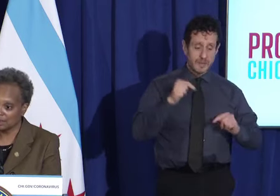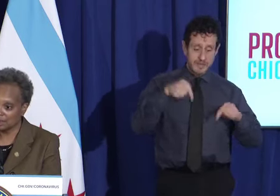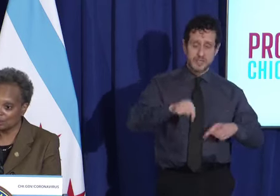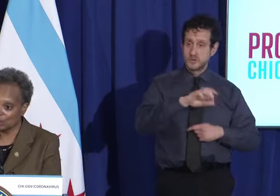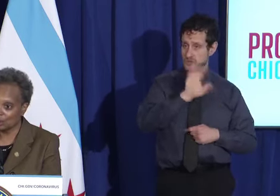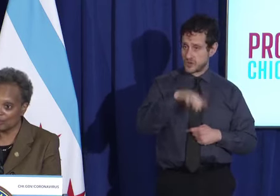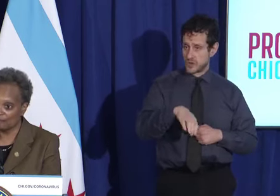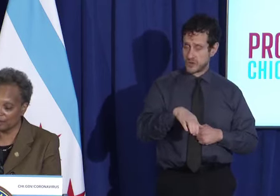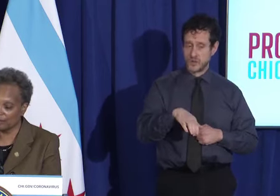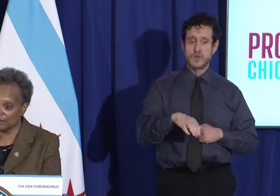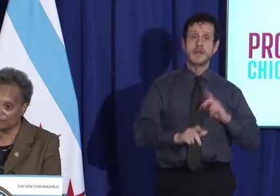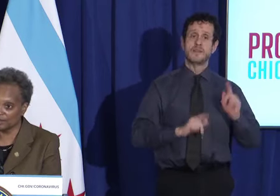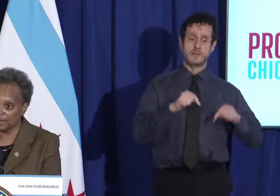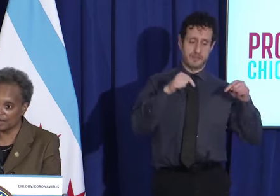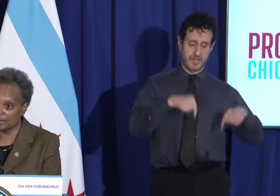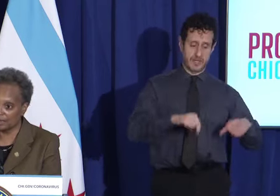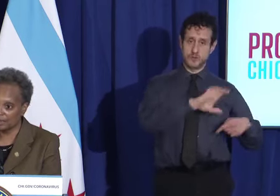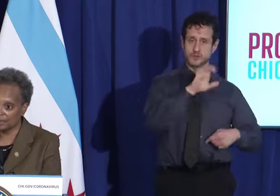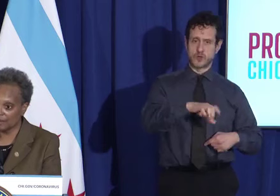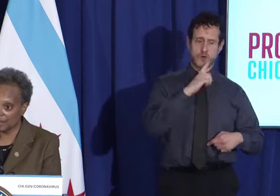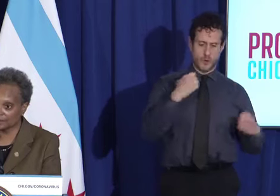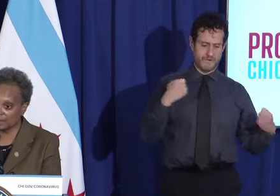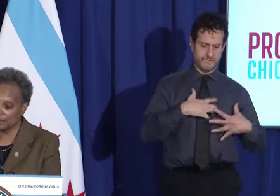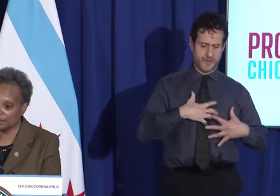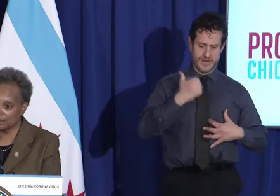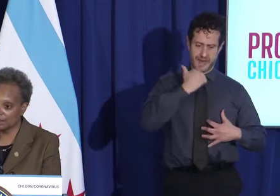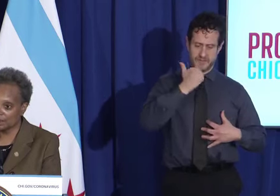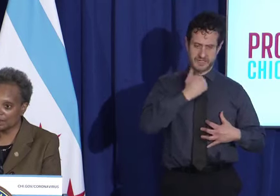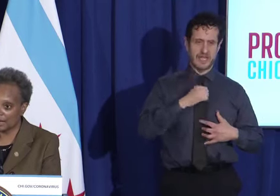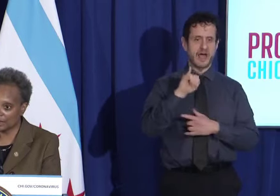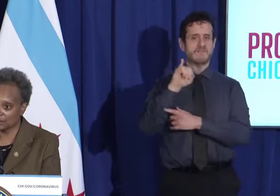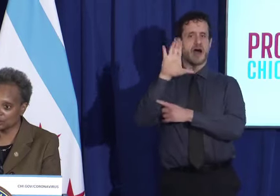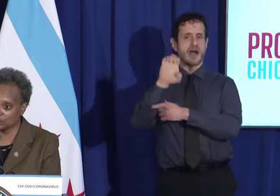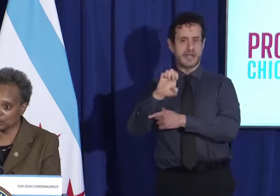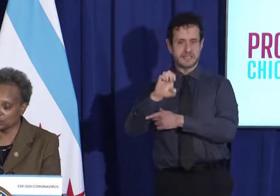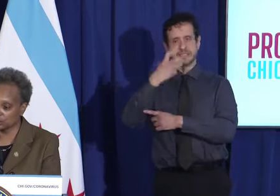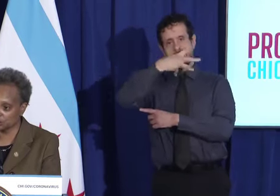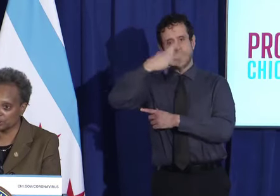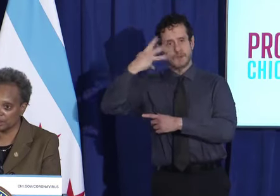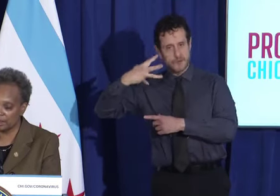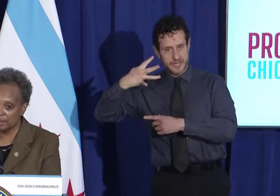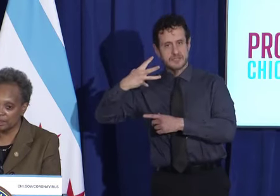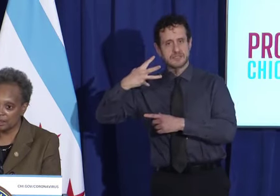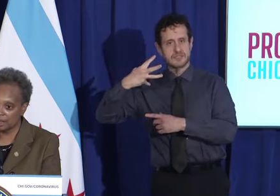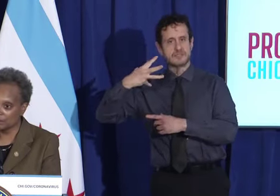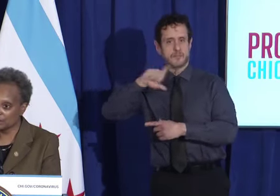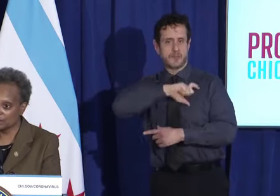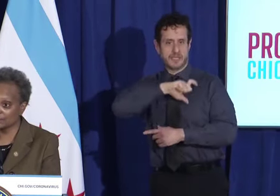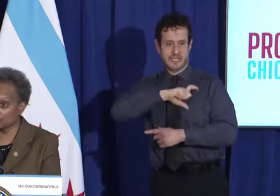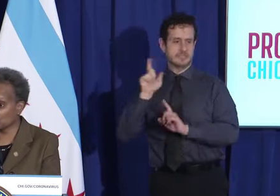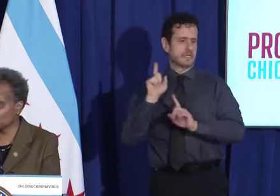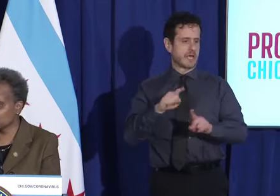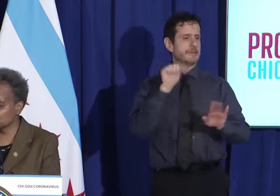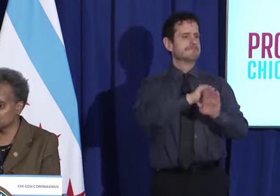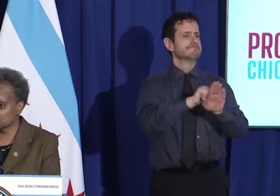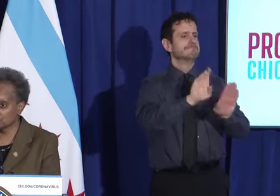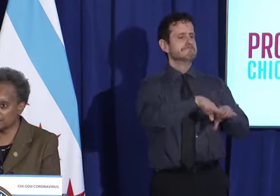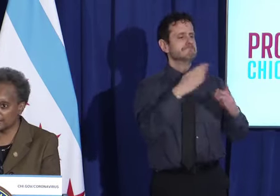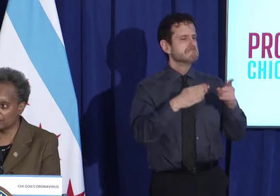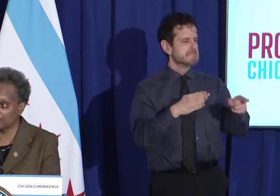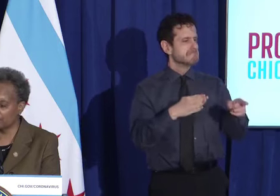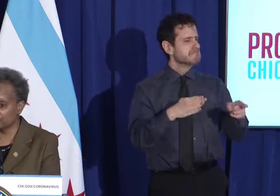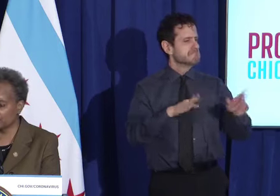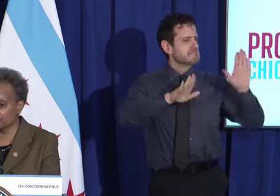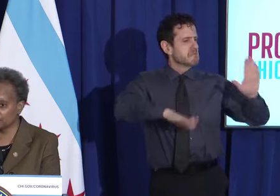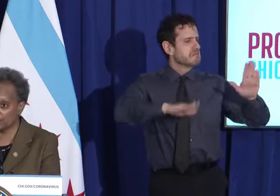who are fearful every day of ICE coming and knocking on their door to children that leave their homes during